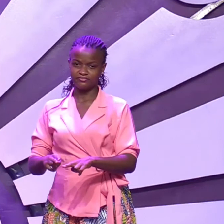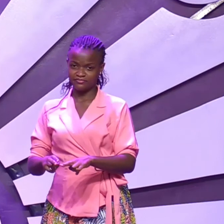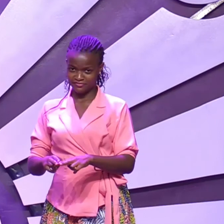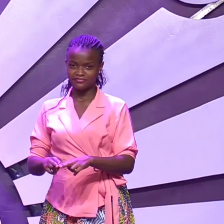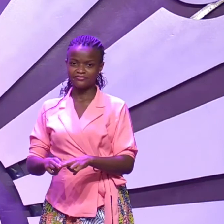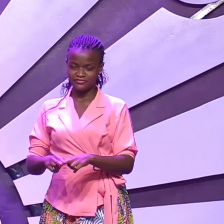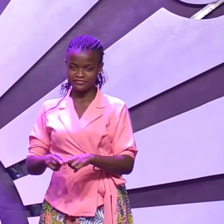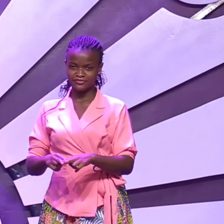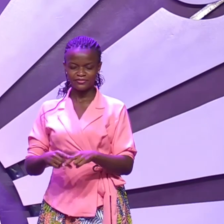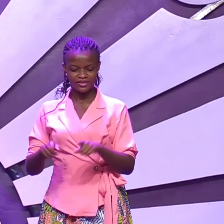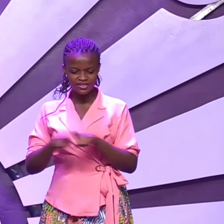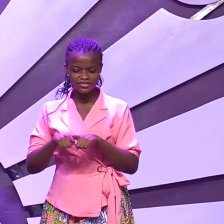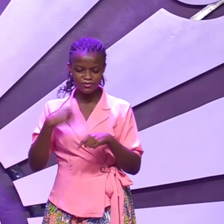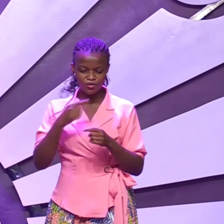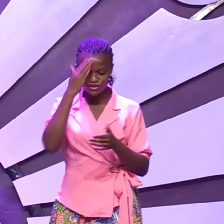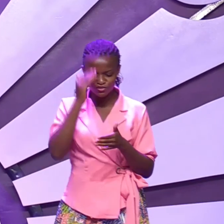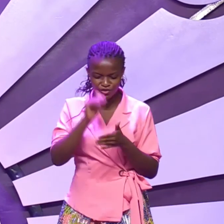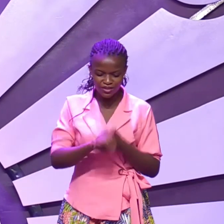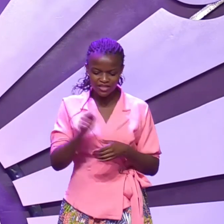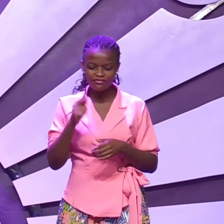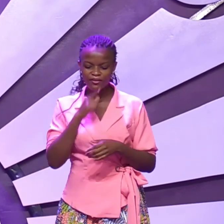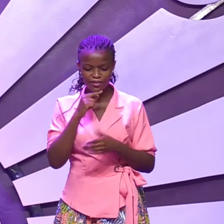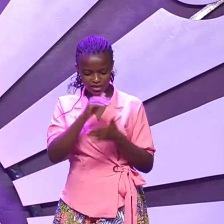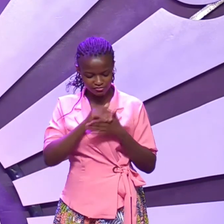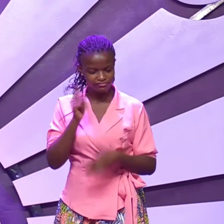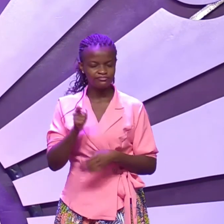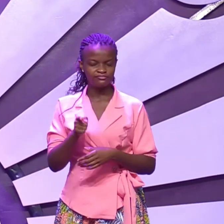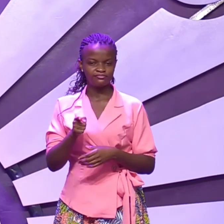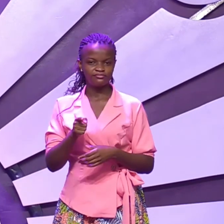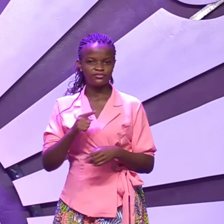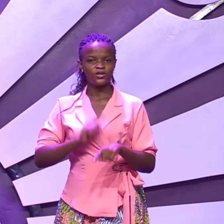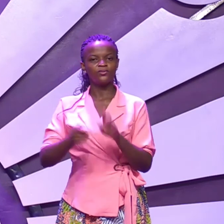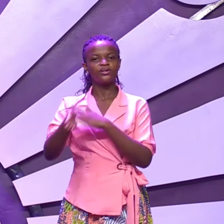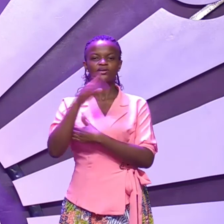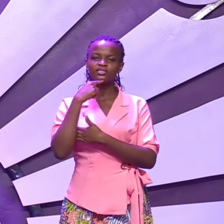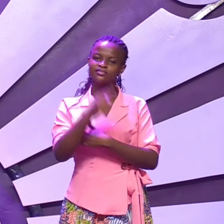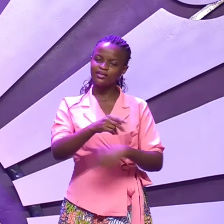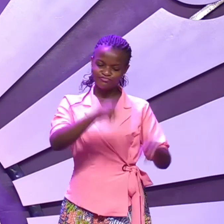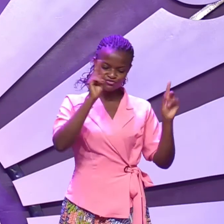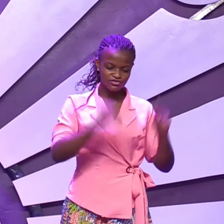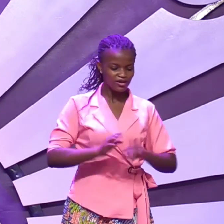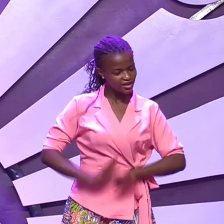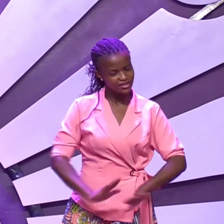you still believe he's your husband now when God says no move on